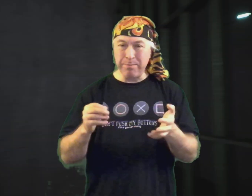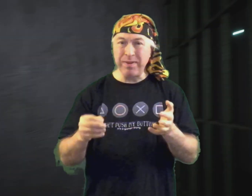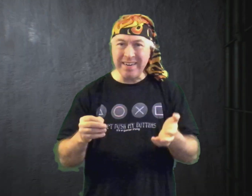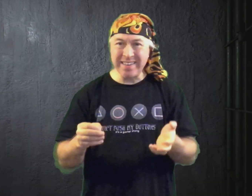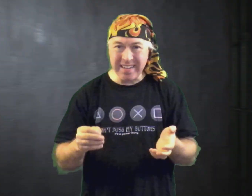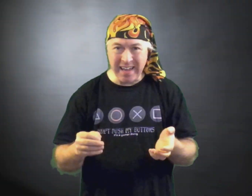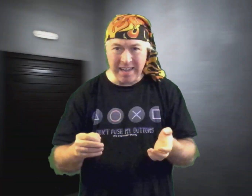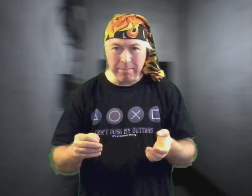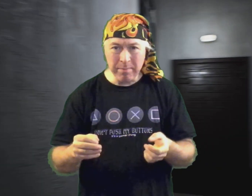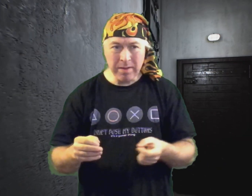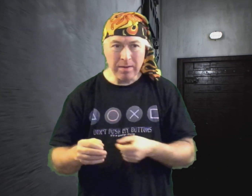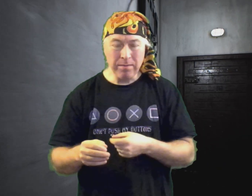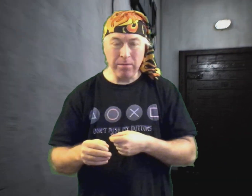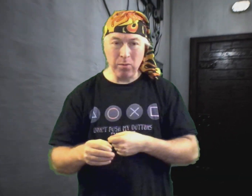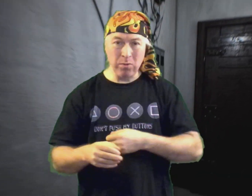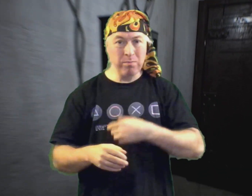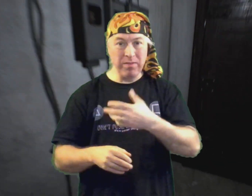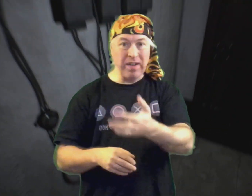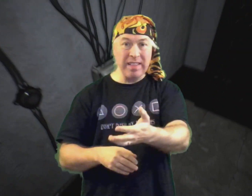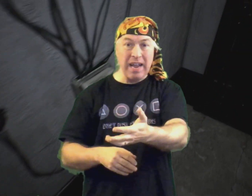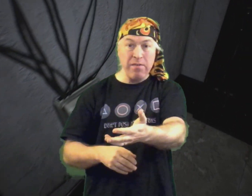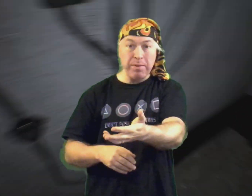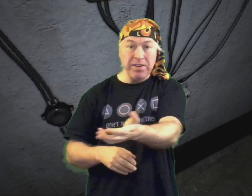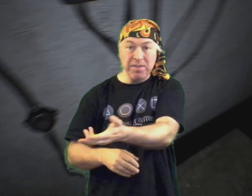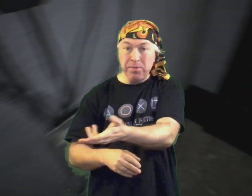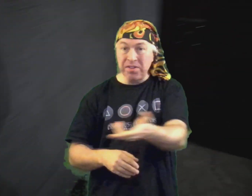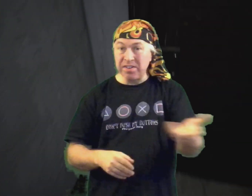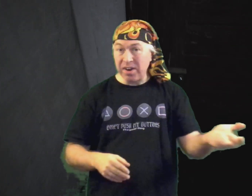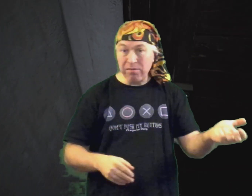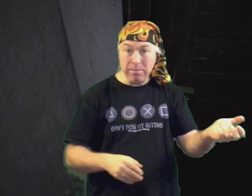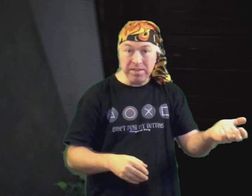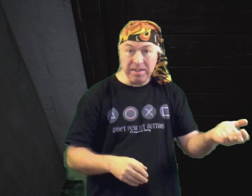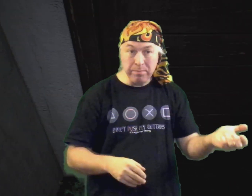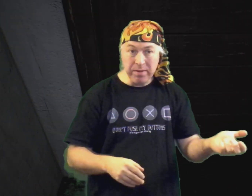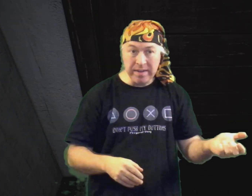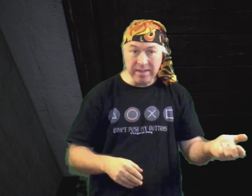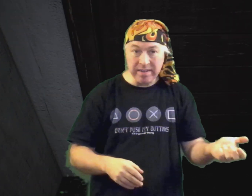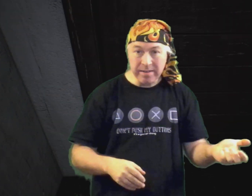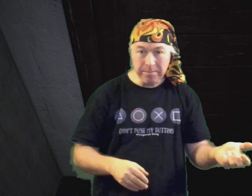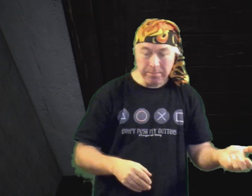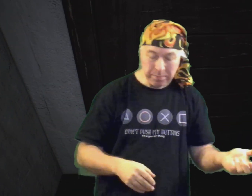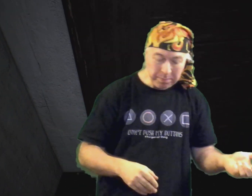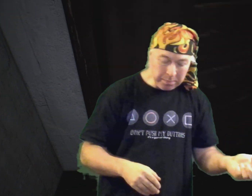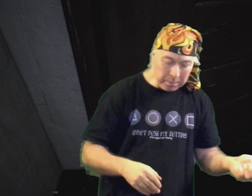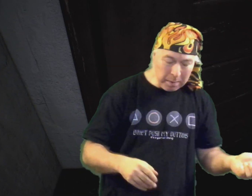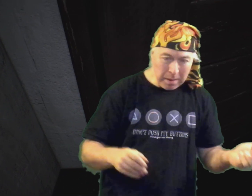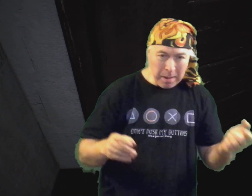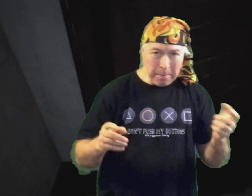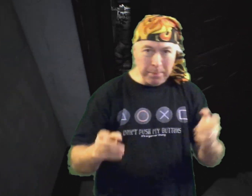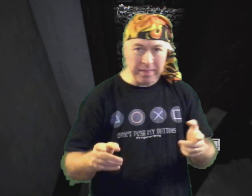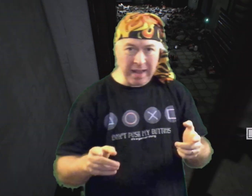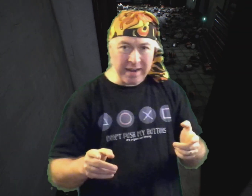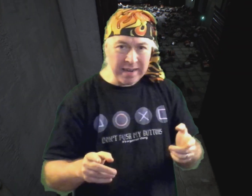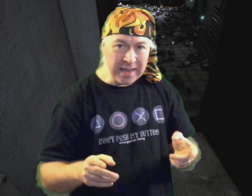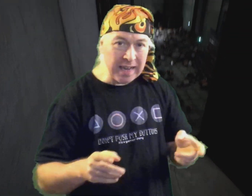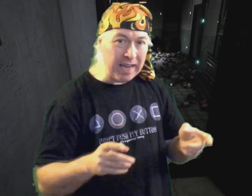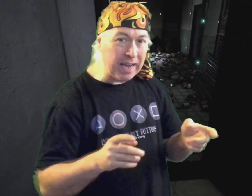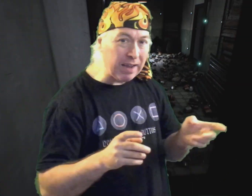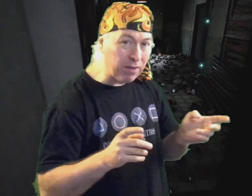breaks the game for the fact that everybody's supposed to start from the same place. But then, if a lot